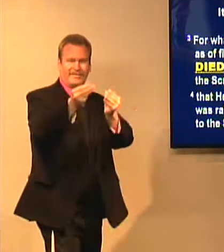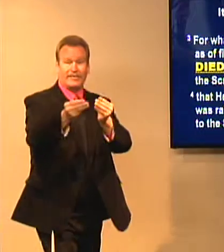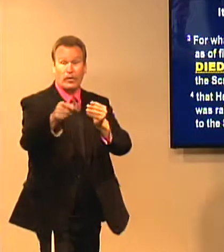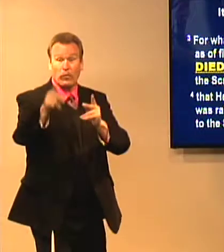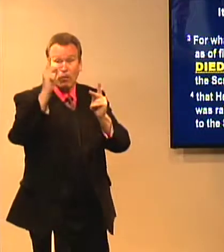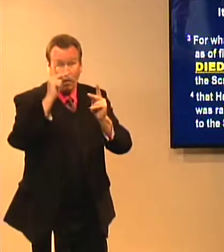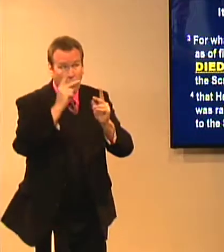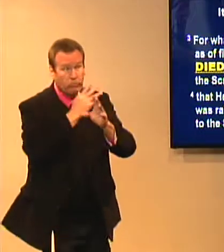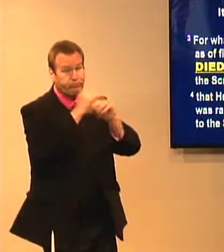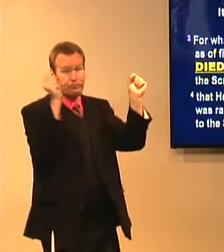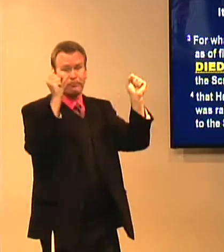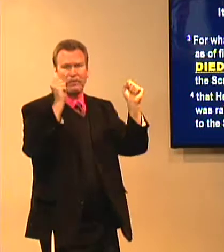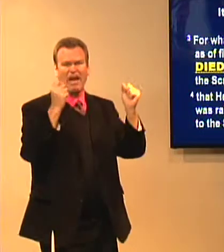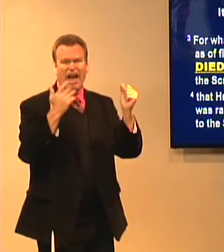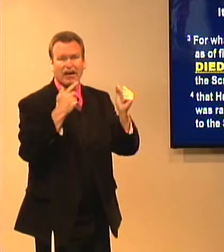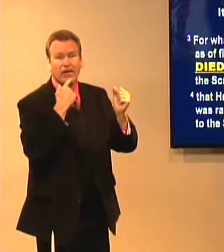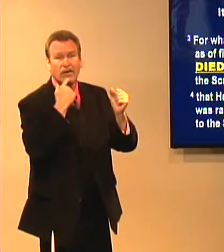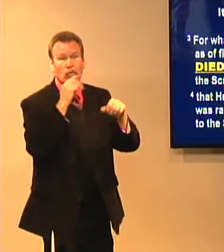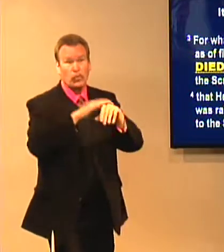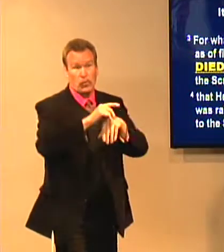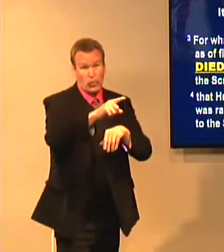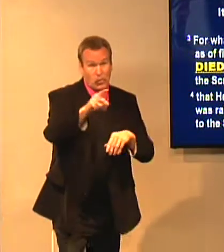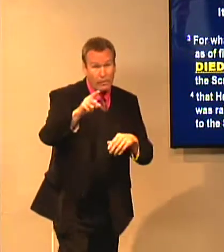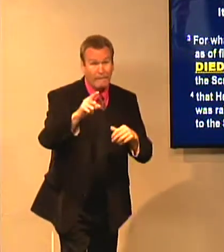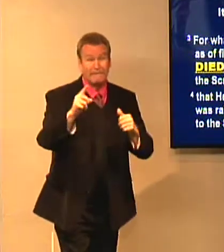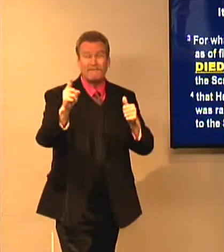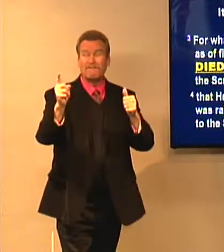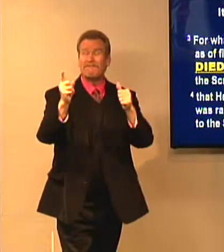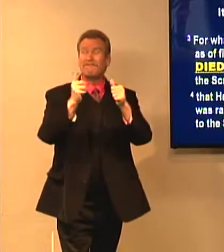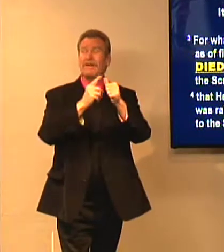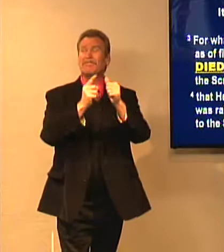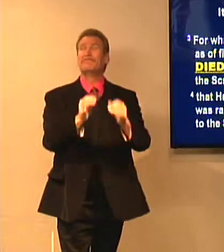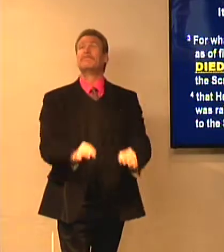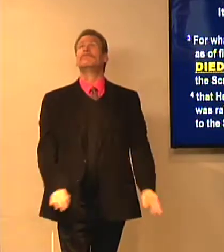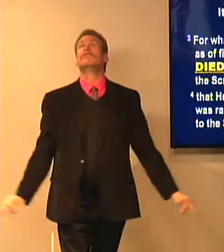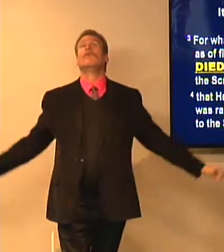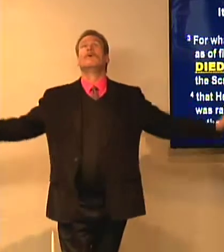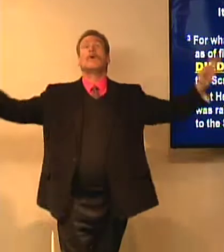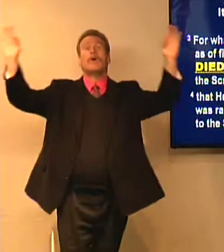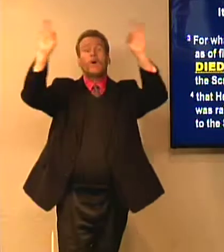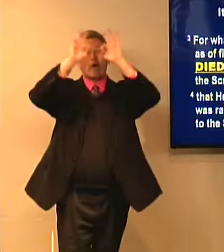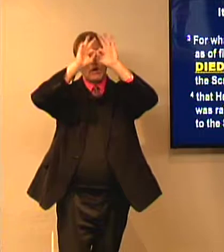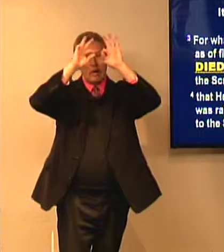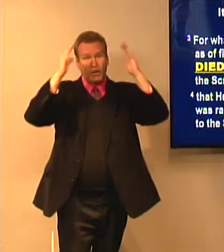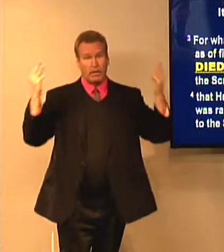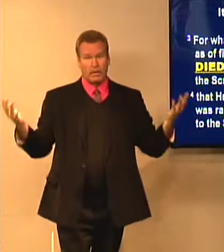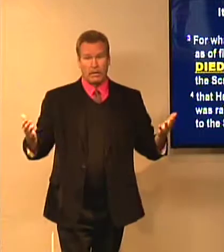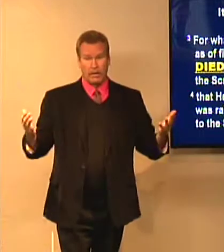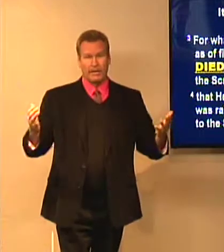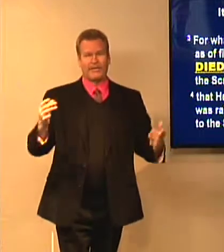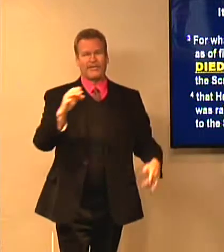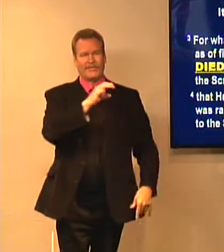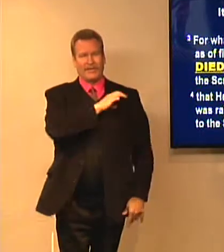So Paul was saved, and he said, first, this is the first most important thing.